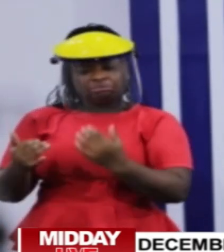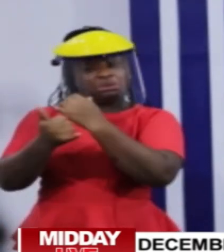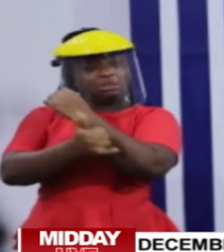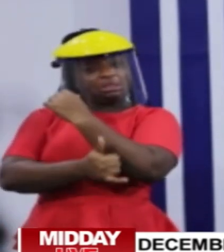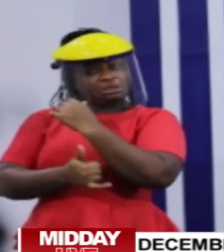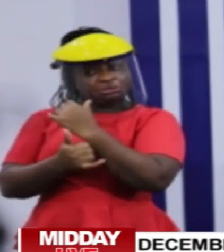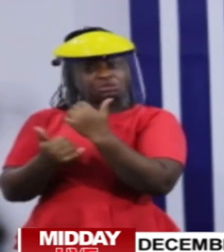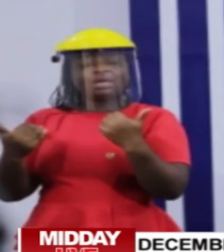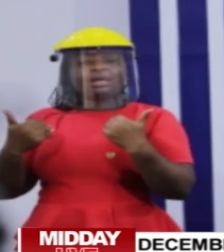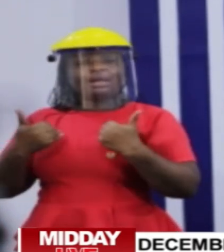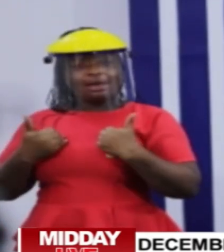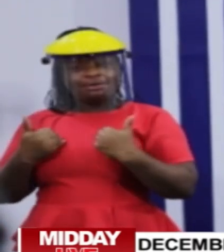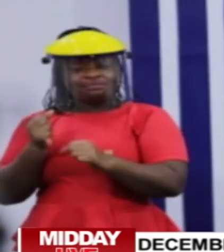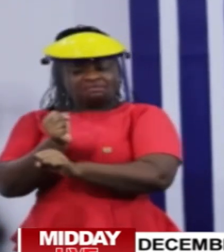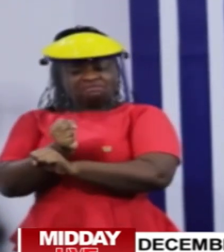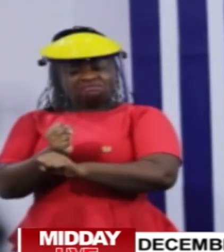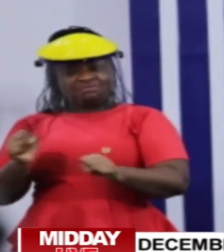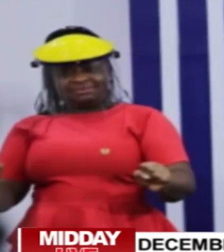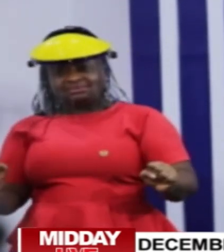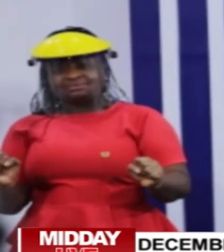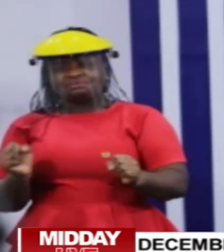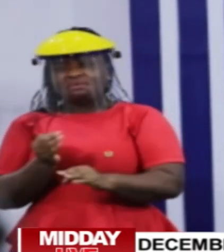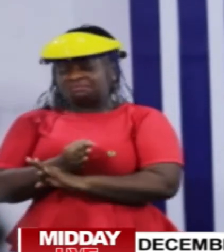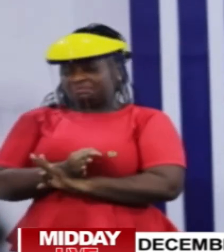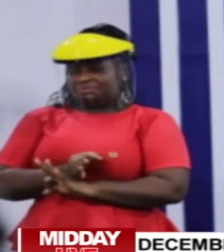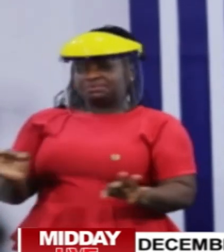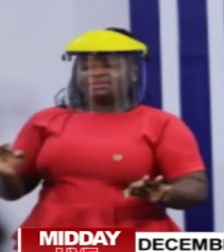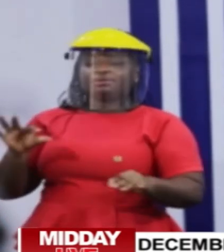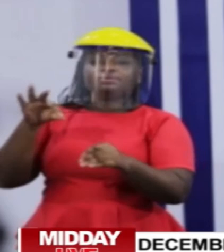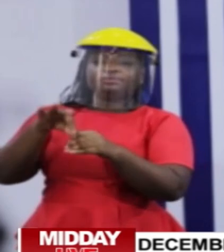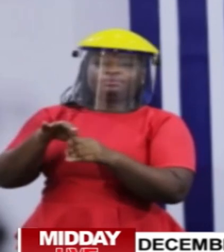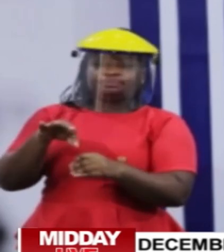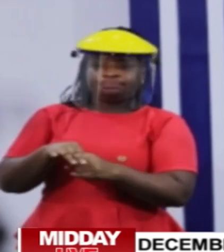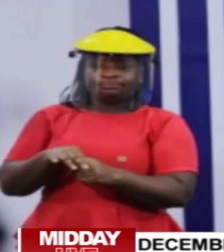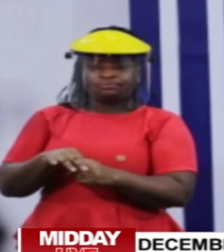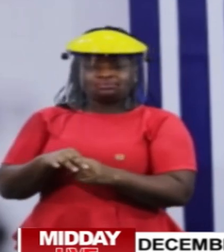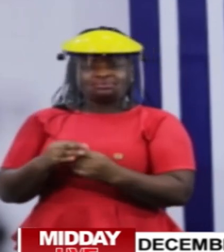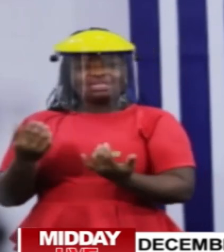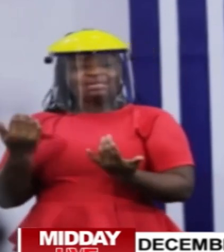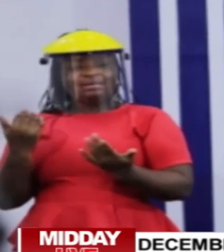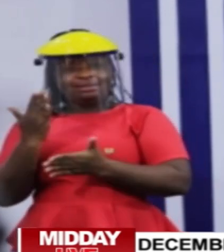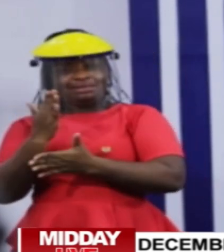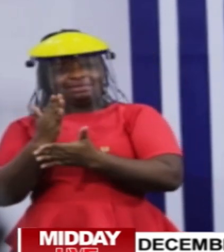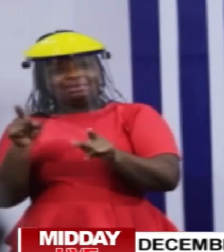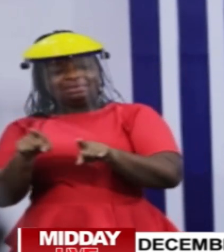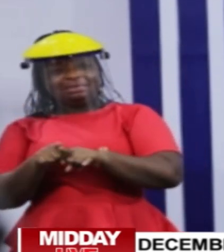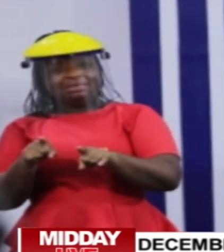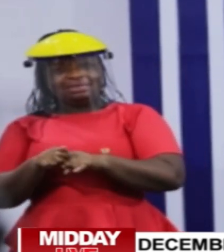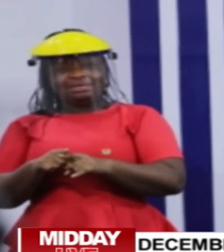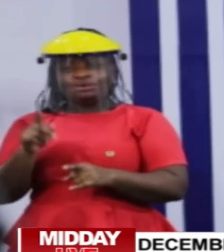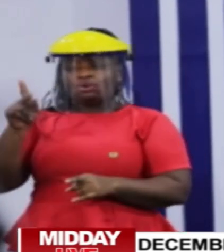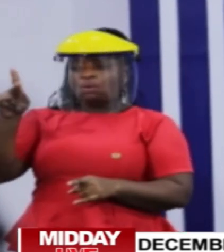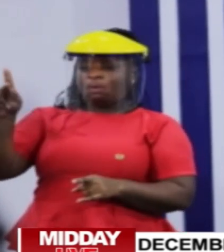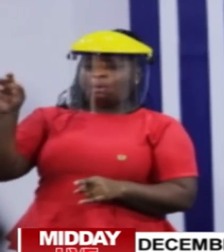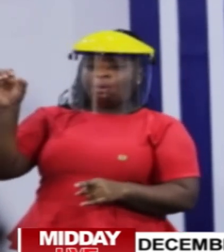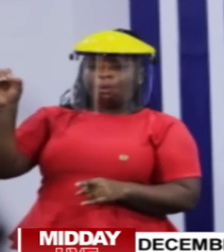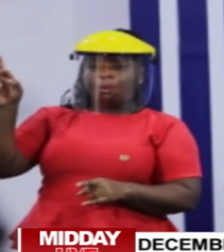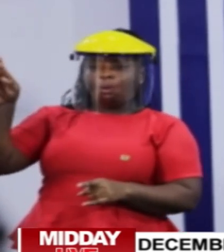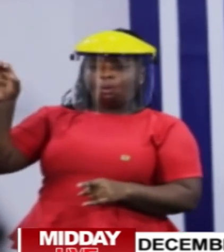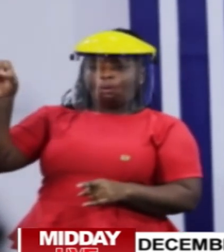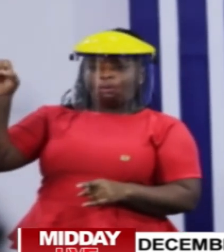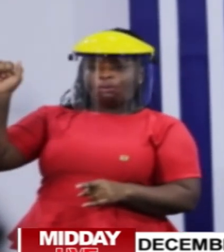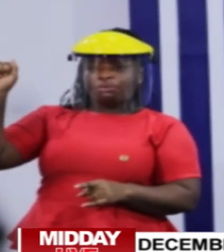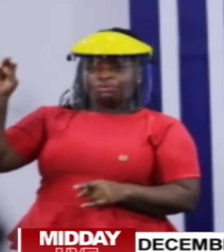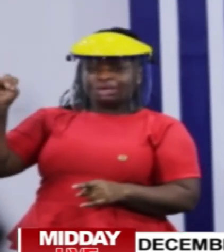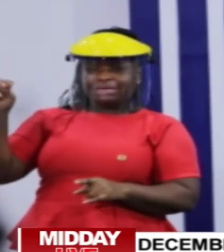like ours can have safe, free and fair elections. If countries like South Korea did it around the 15th of April, Mali did it